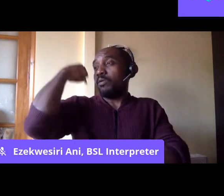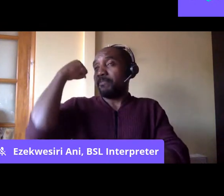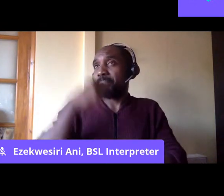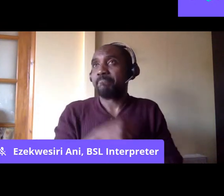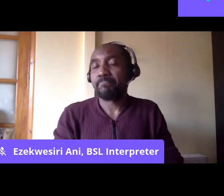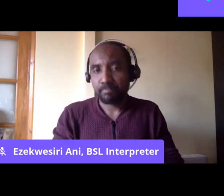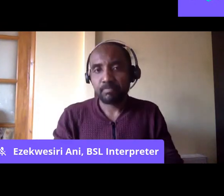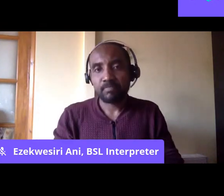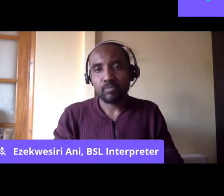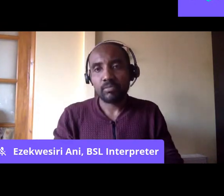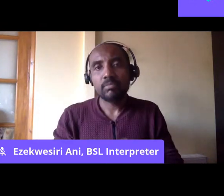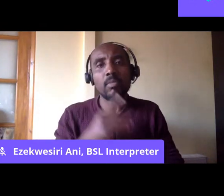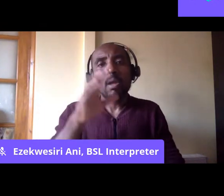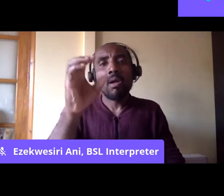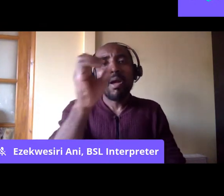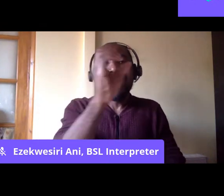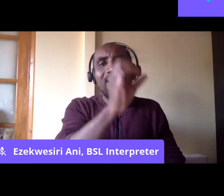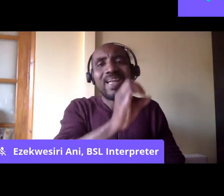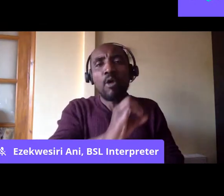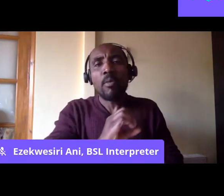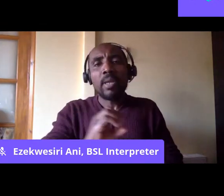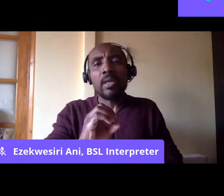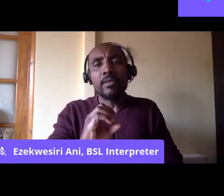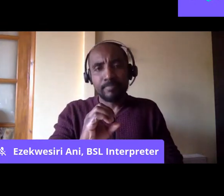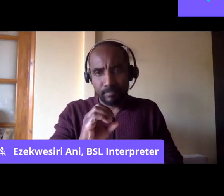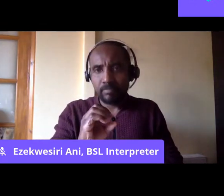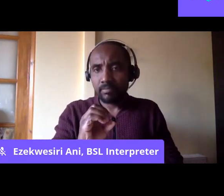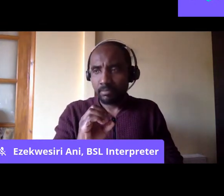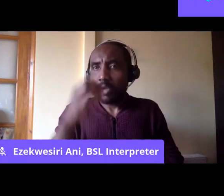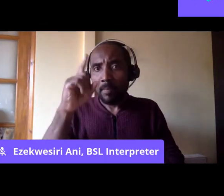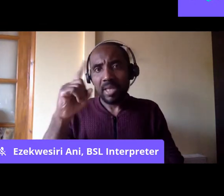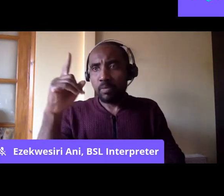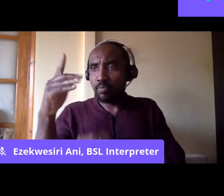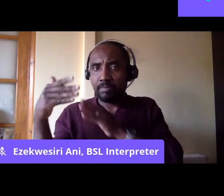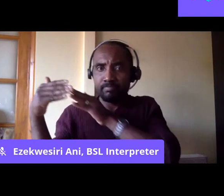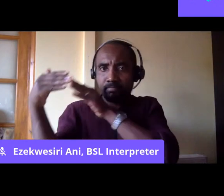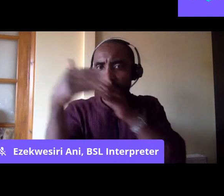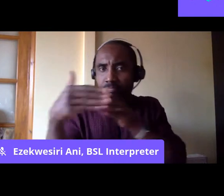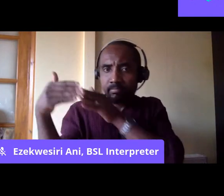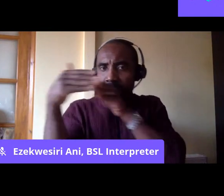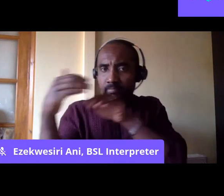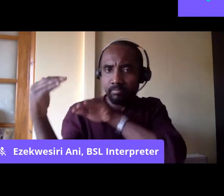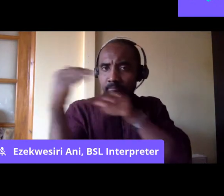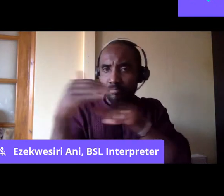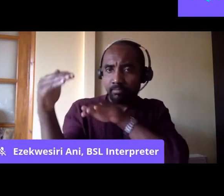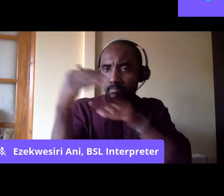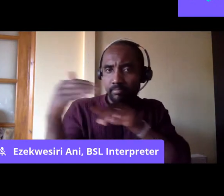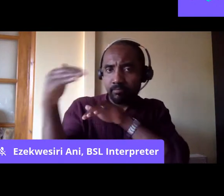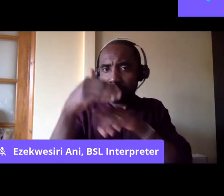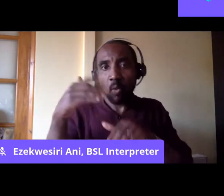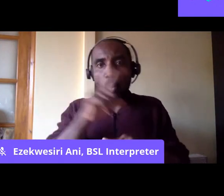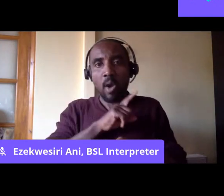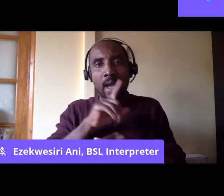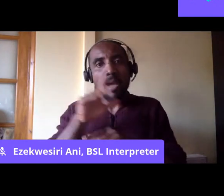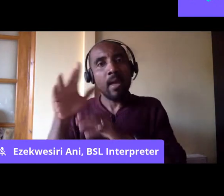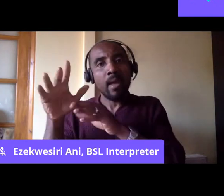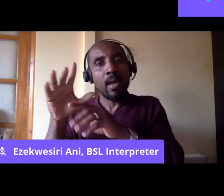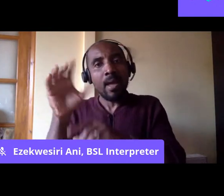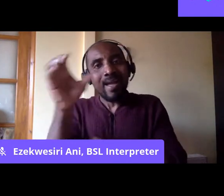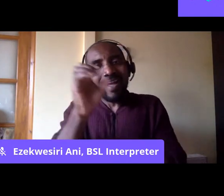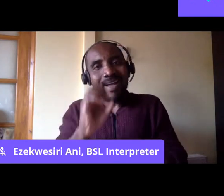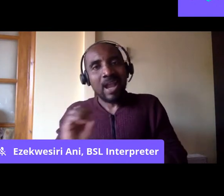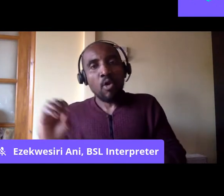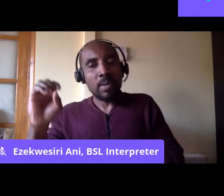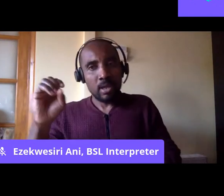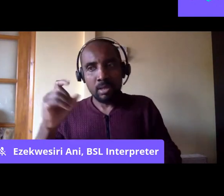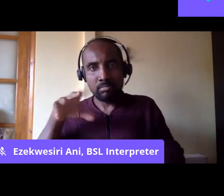colonies to come and study, to become the new colonial technocrats that would uphold the colonial system back at home. And what ended